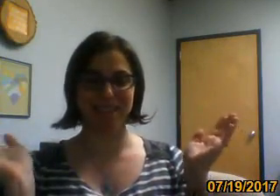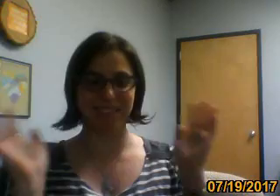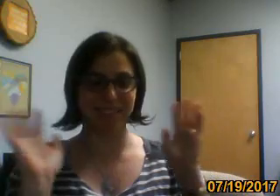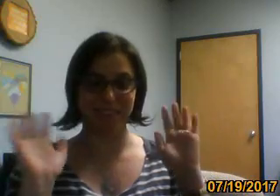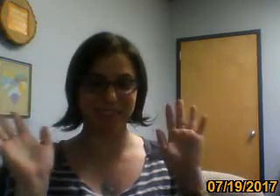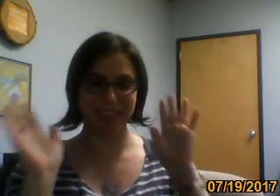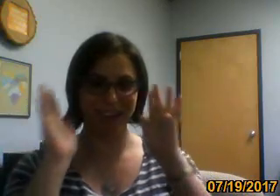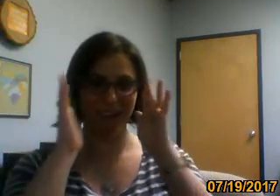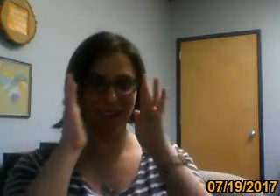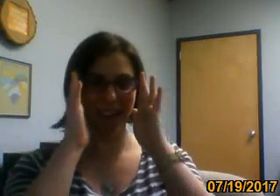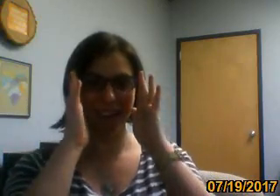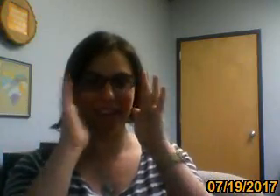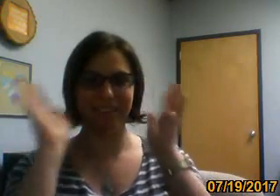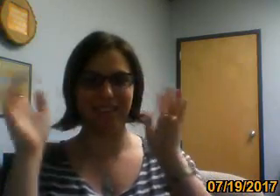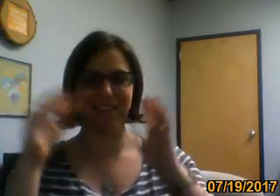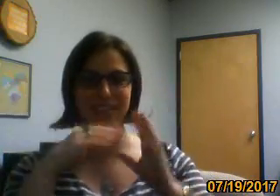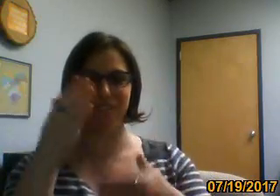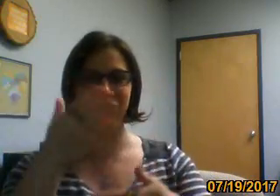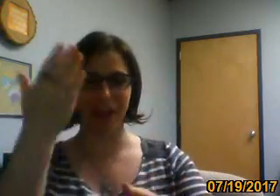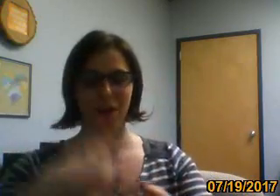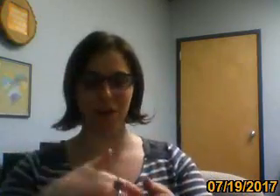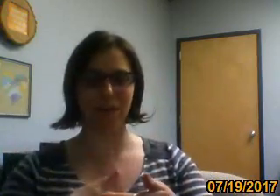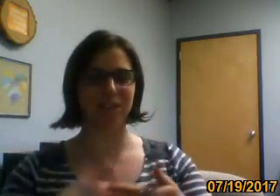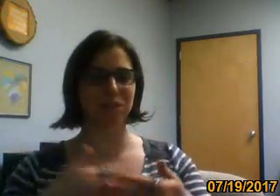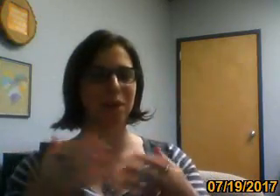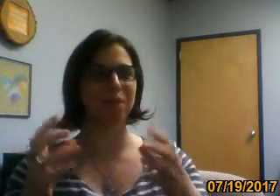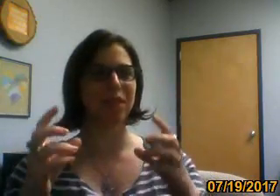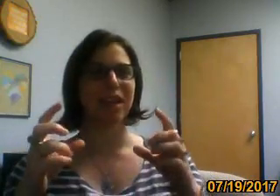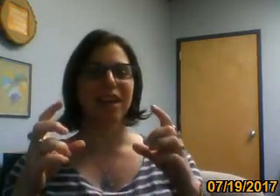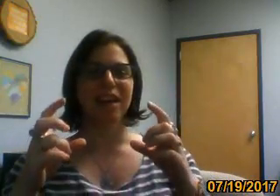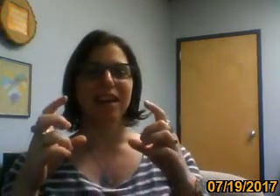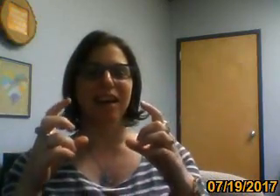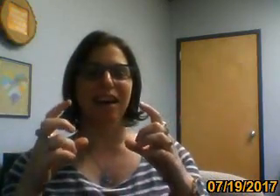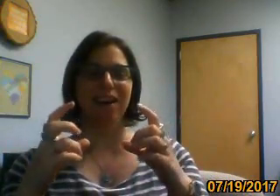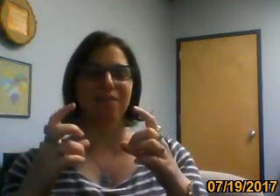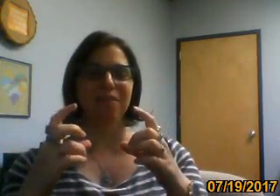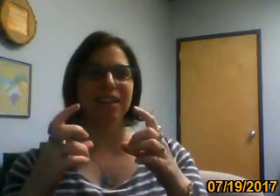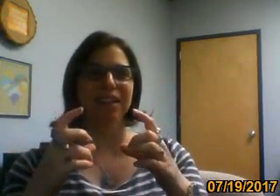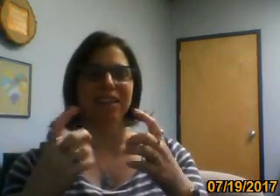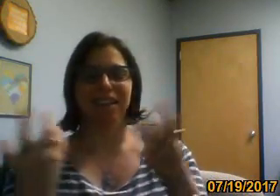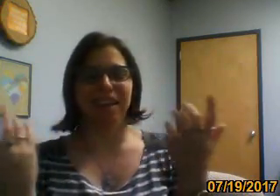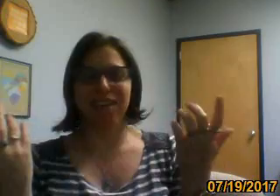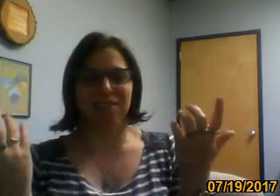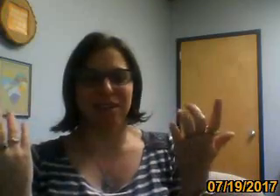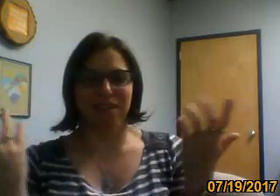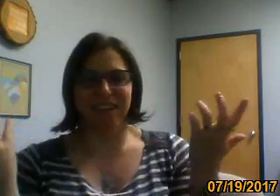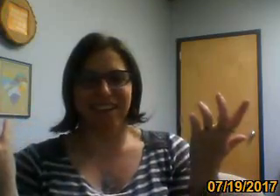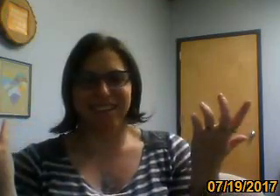magazines too, cause I know that he does like flat artwork as well. Um, I love his artwork.